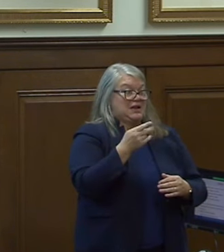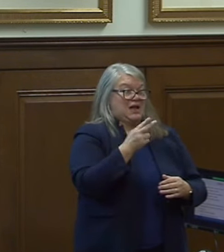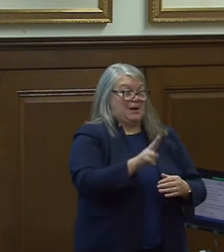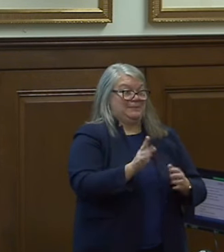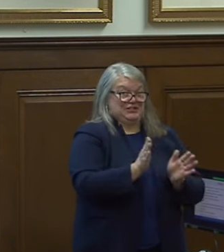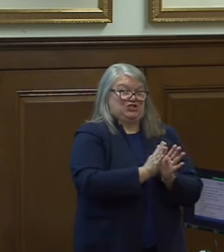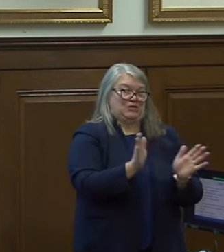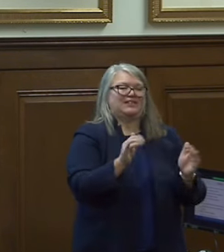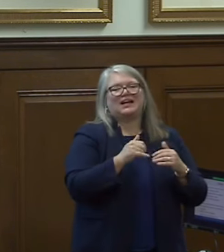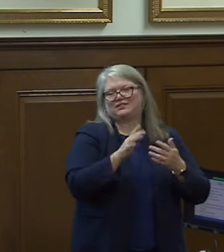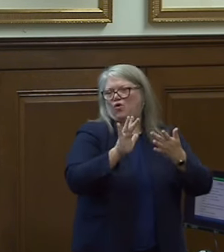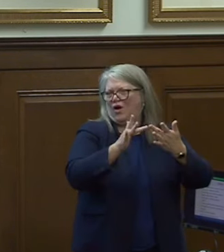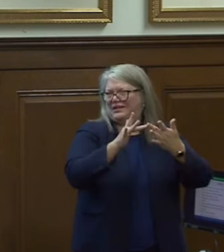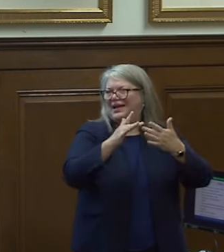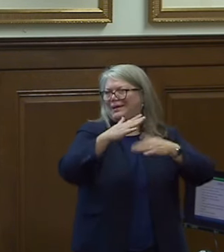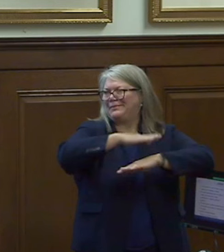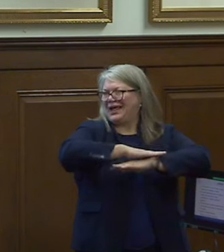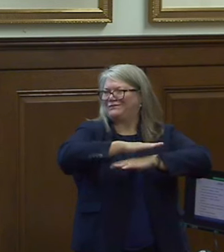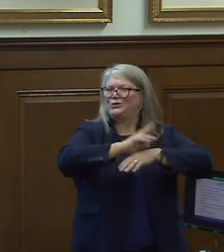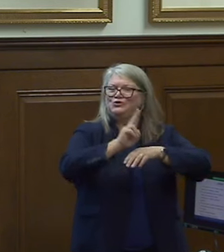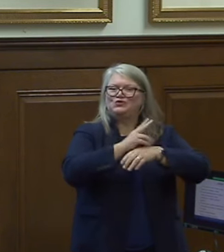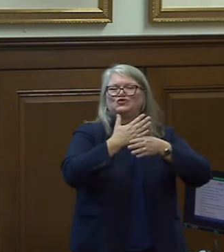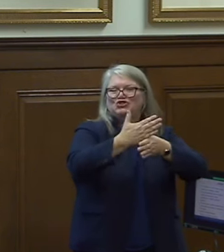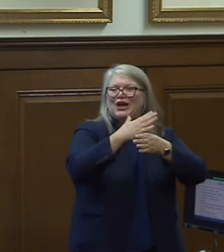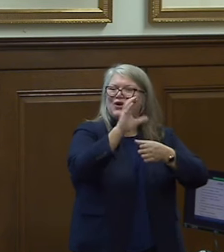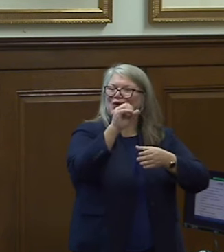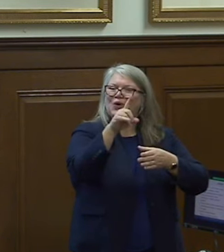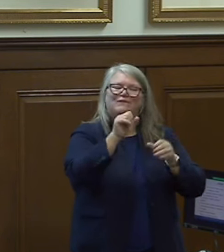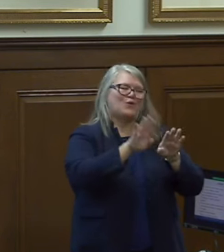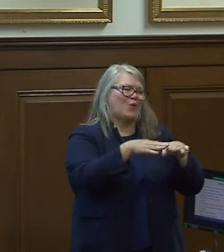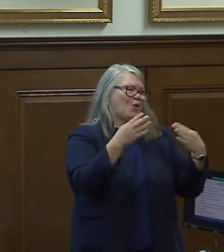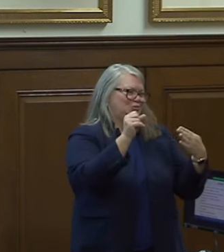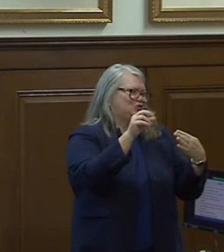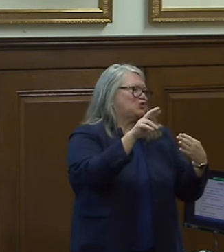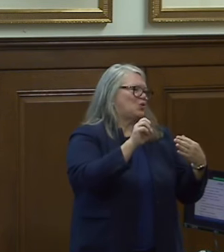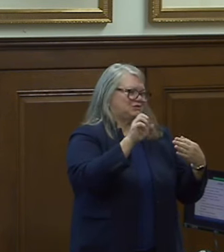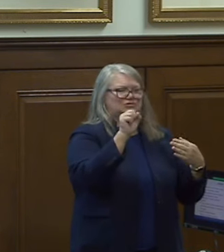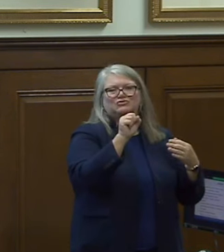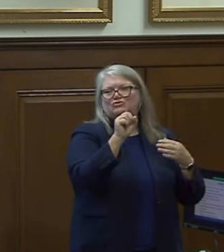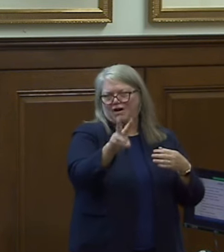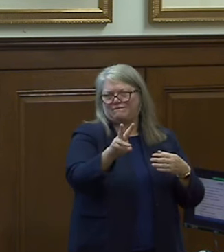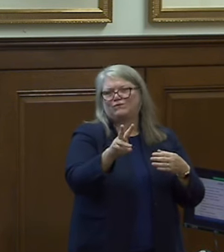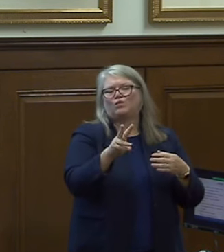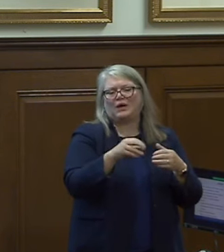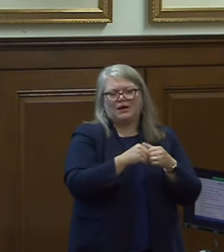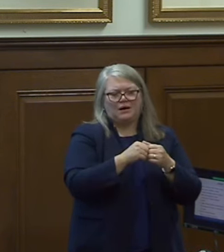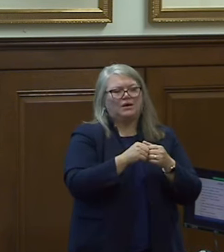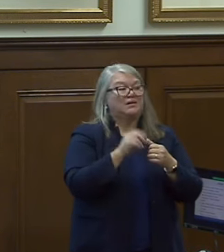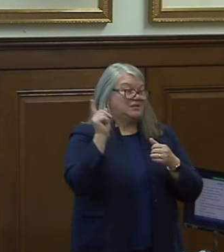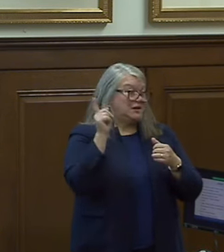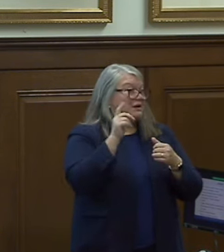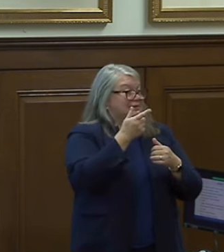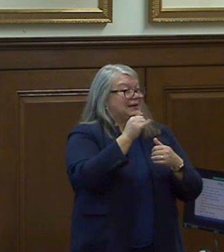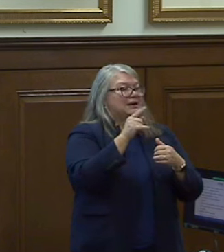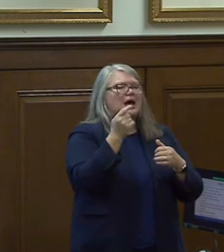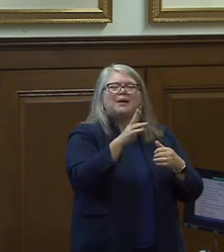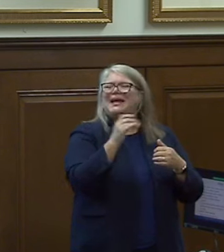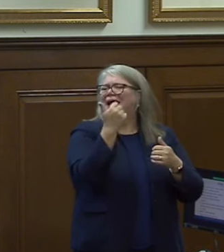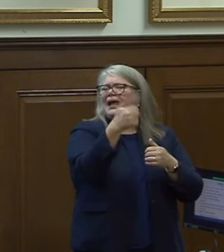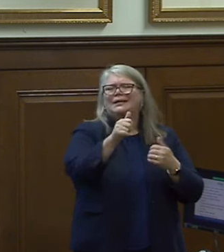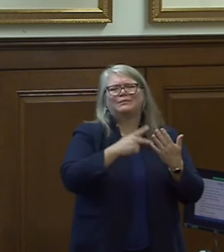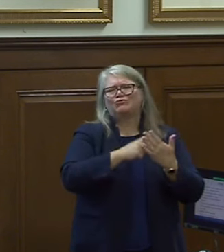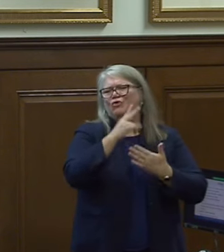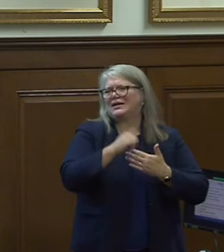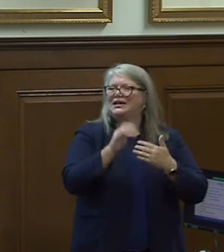an online platform that's used to share code for open source software projects and this is any type of project